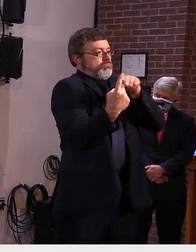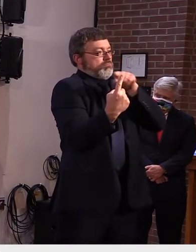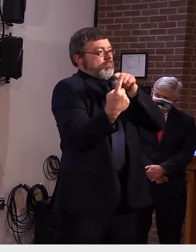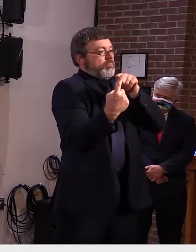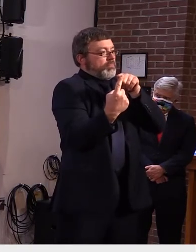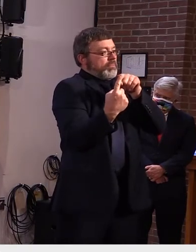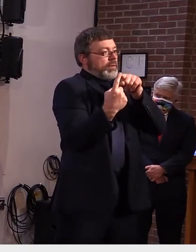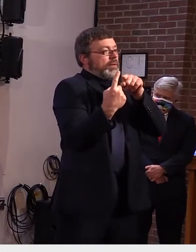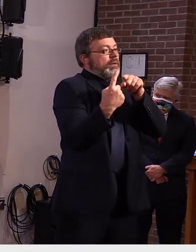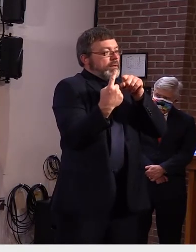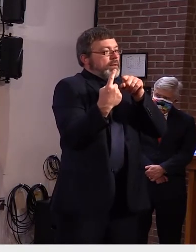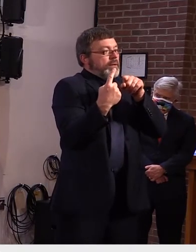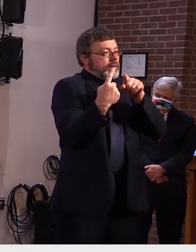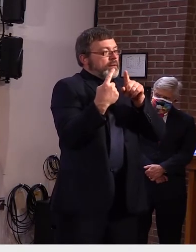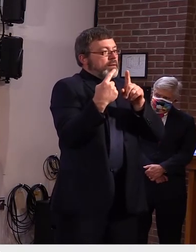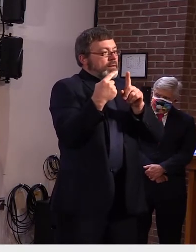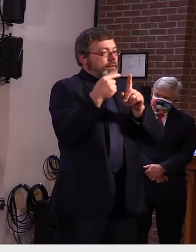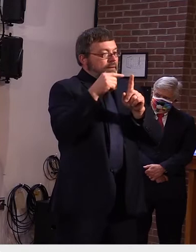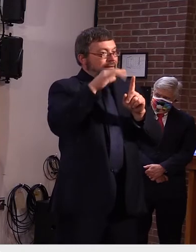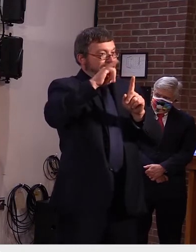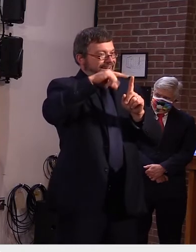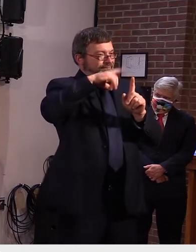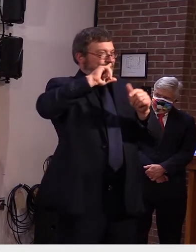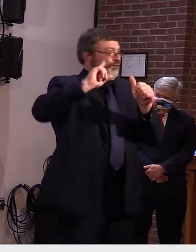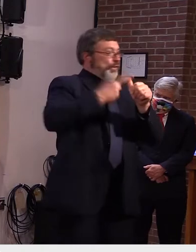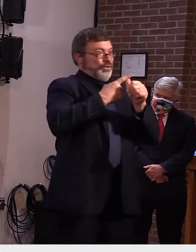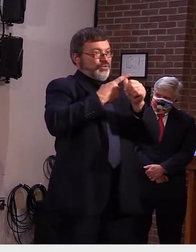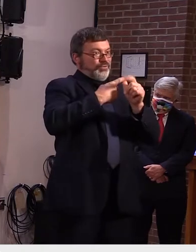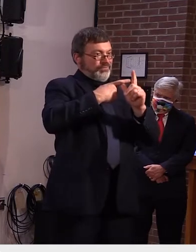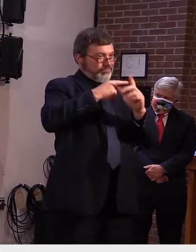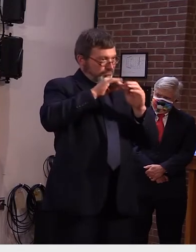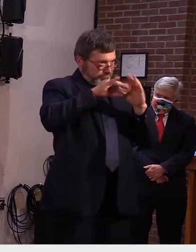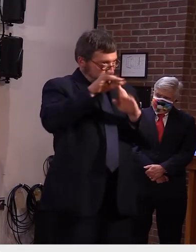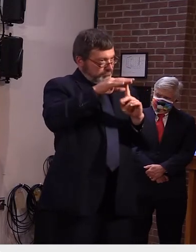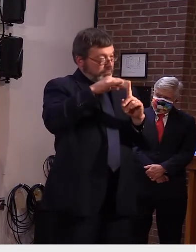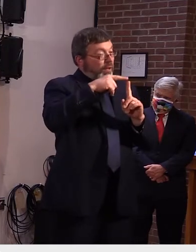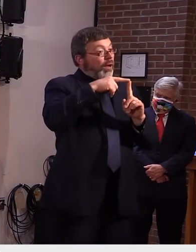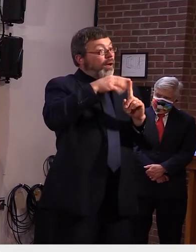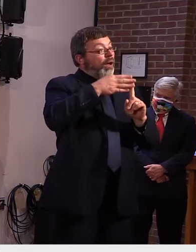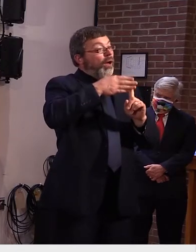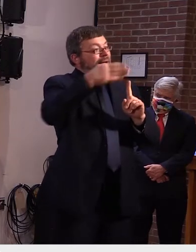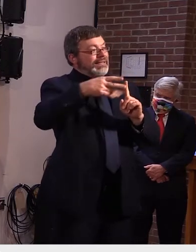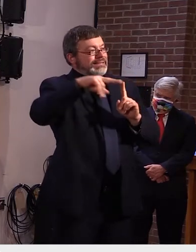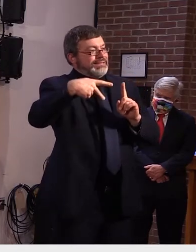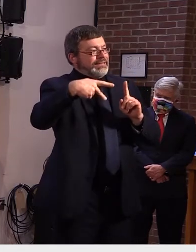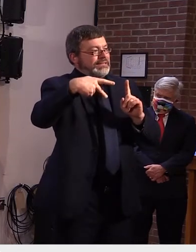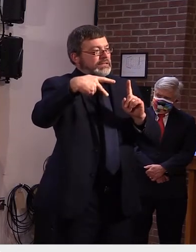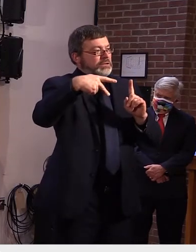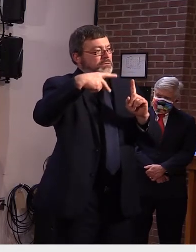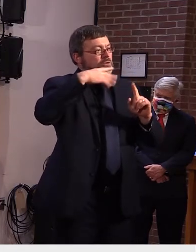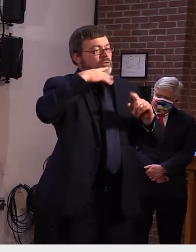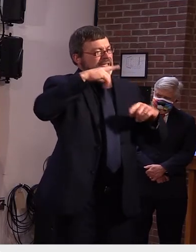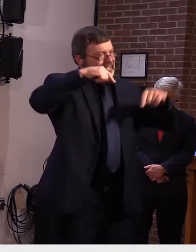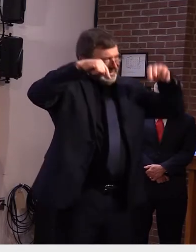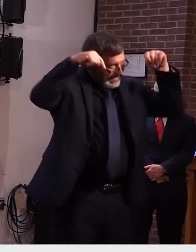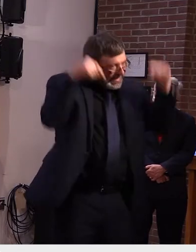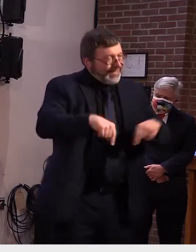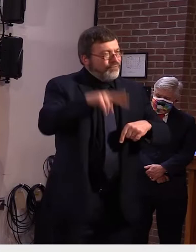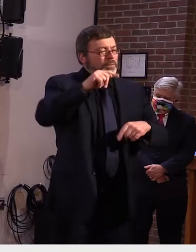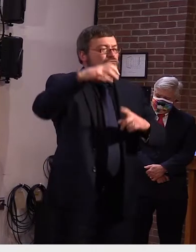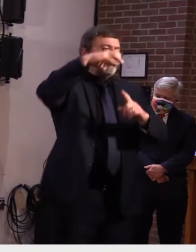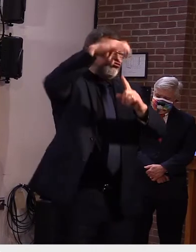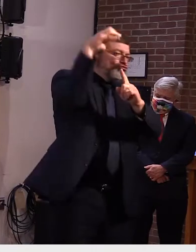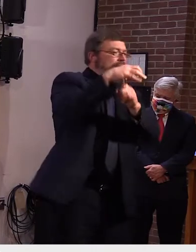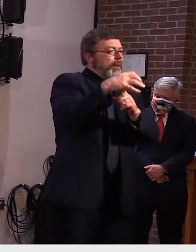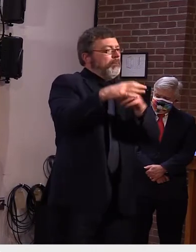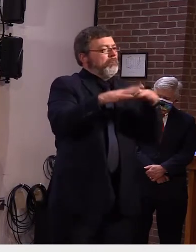infection um we've been pretty good in vermont so far of containing that um to avoid big outbreaks